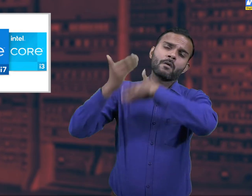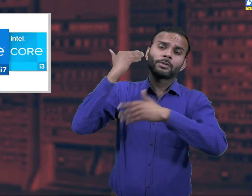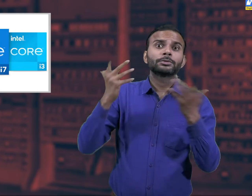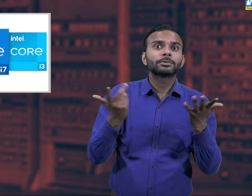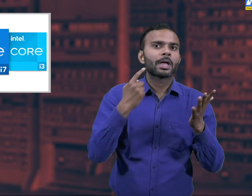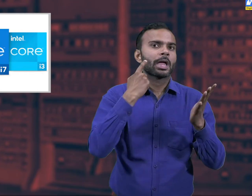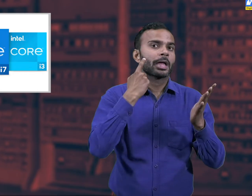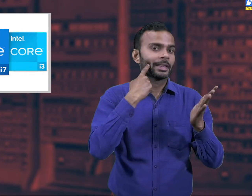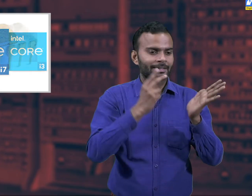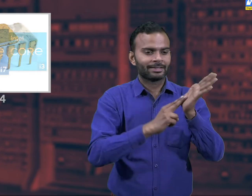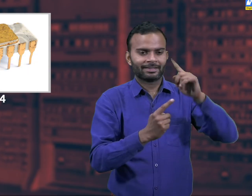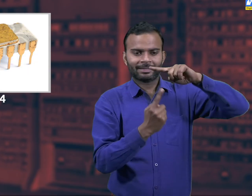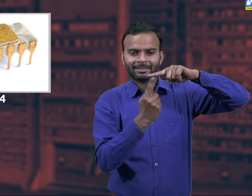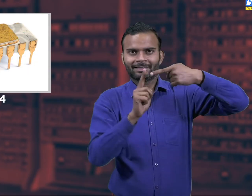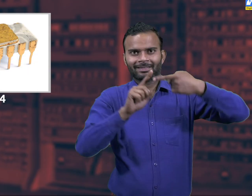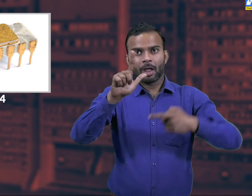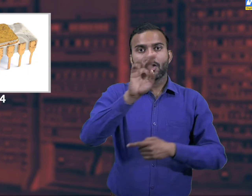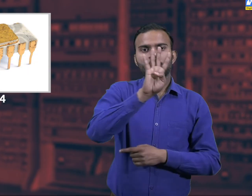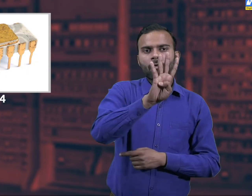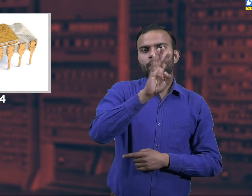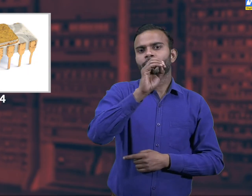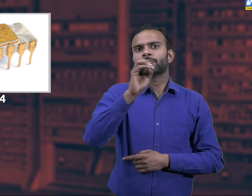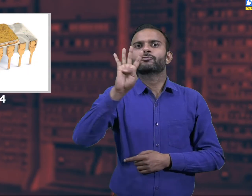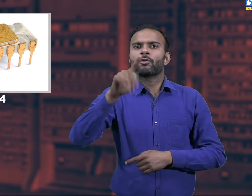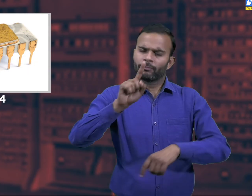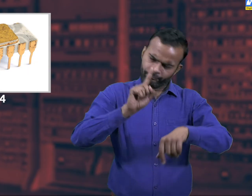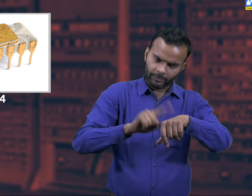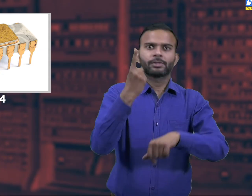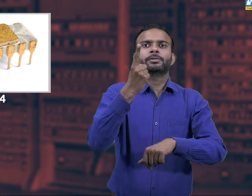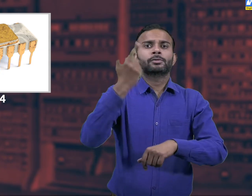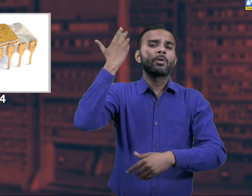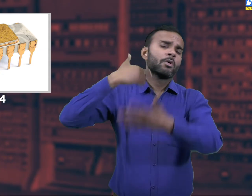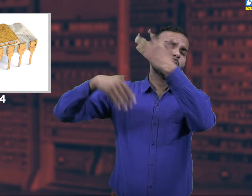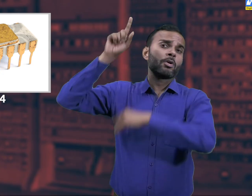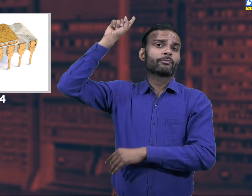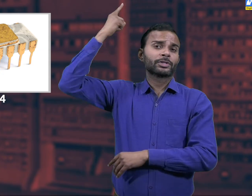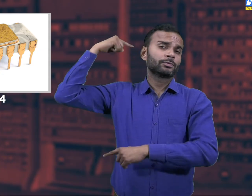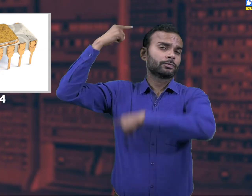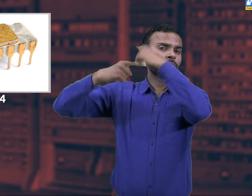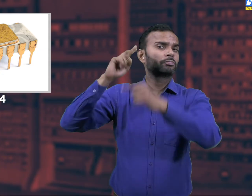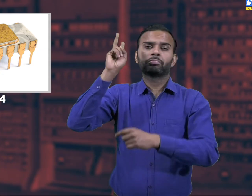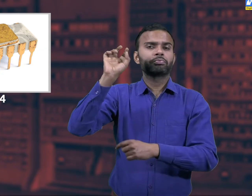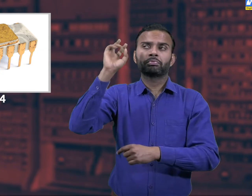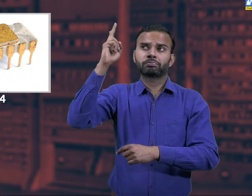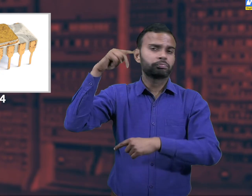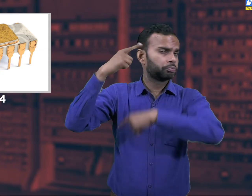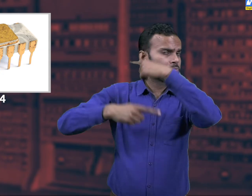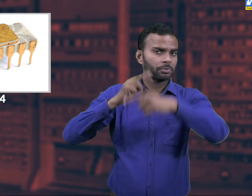i4 etc. The first Intel processor was named as Intel 4004.